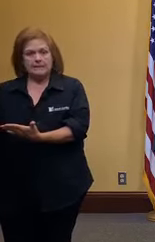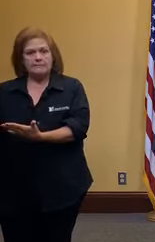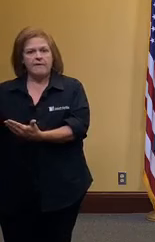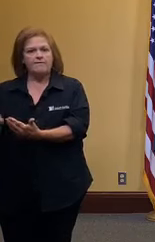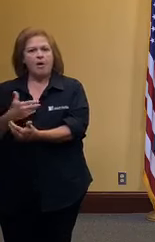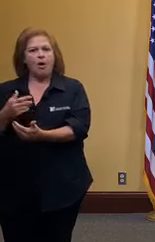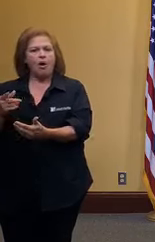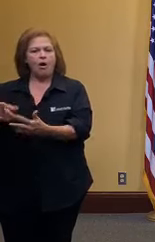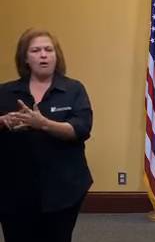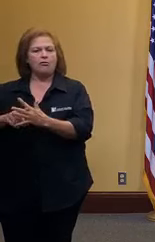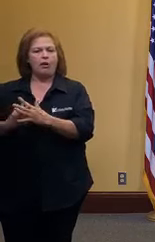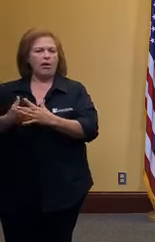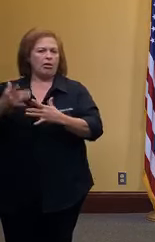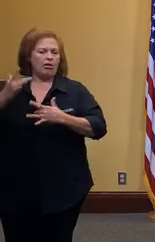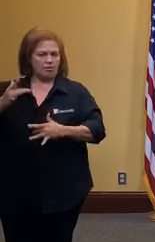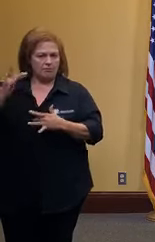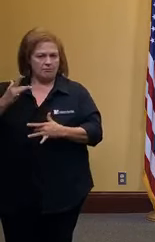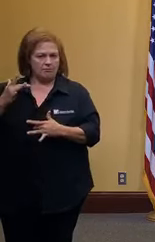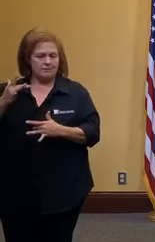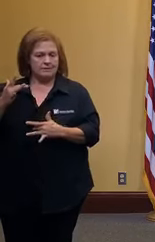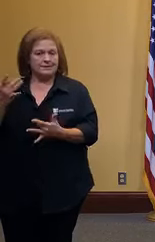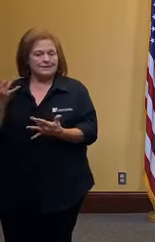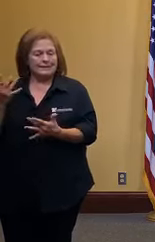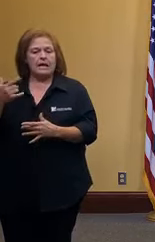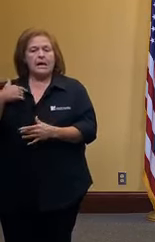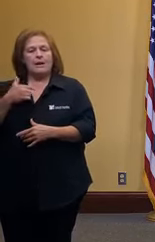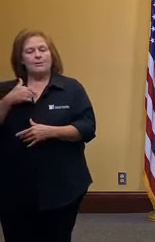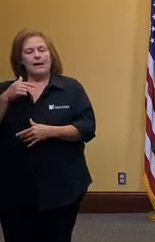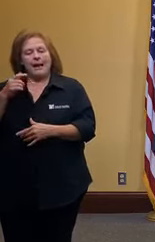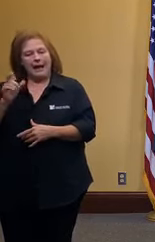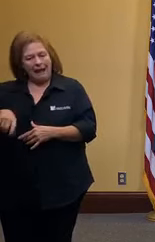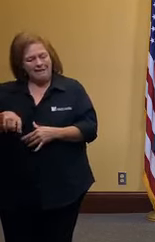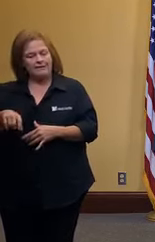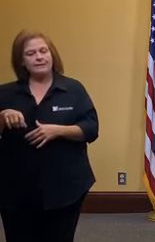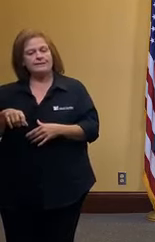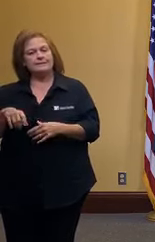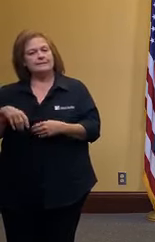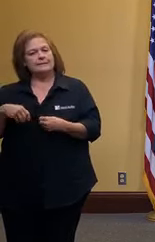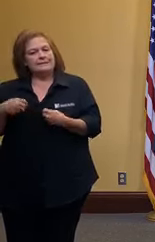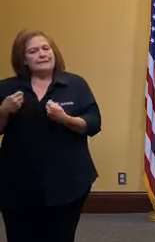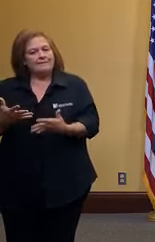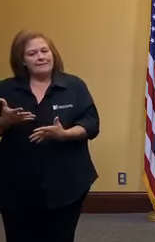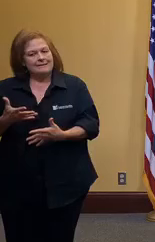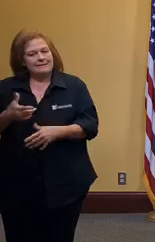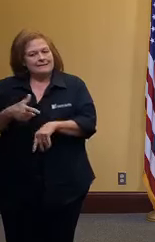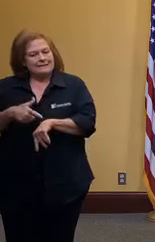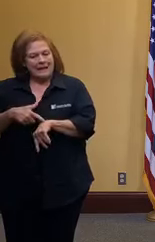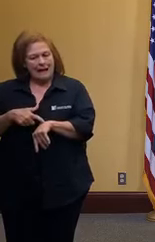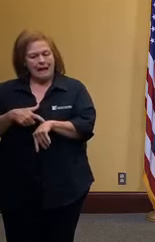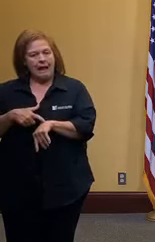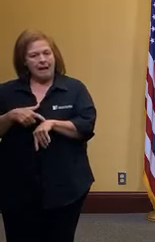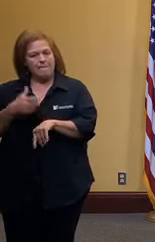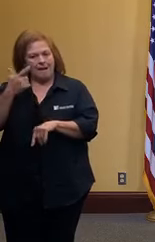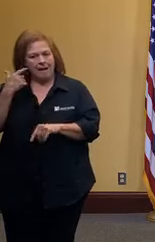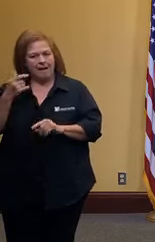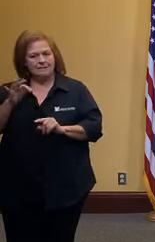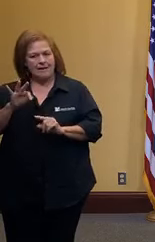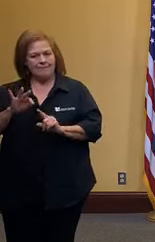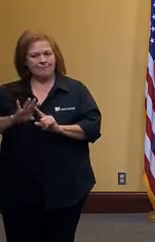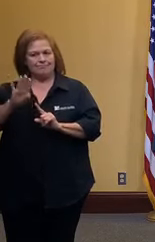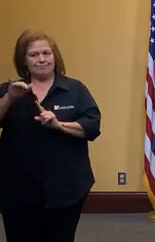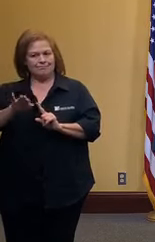results we saw the symptoms so we really need to give ourselves a lot of time to know if cases are going up and down